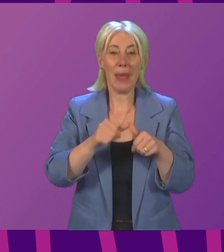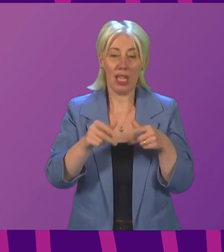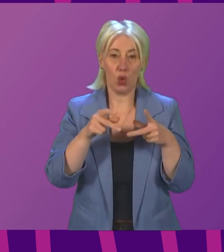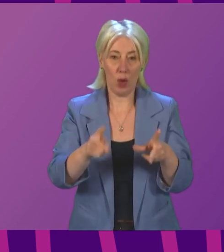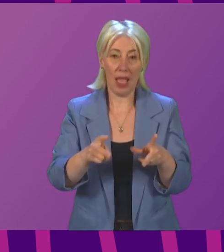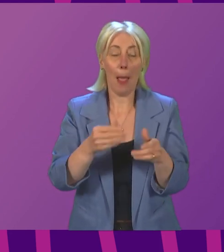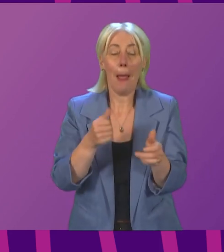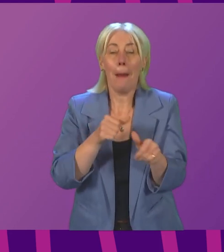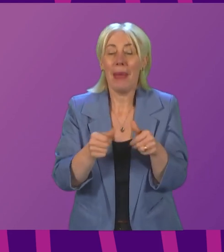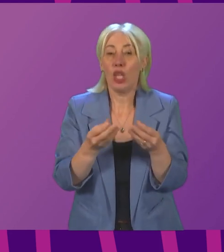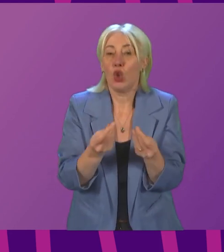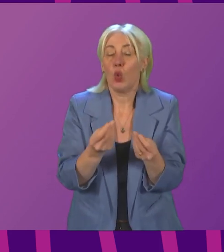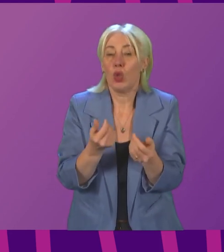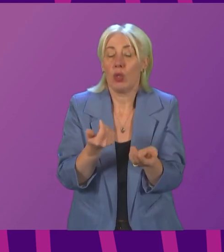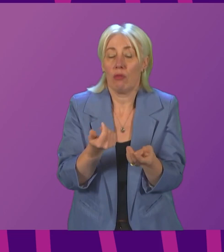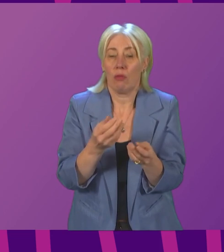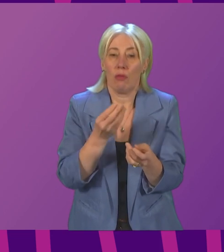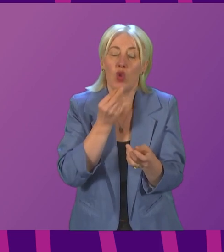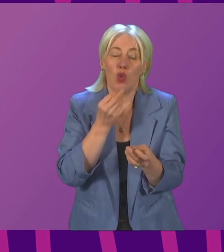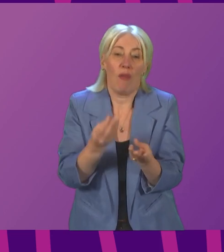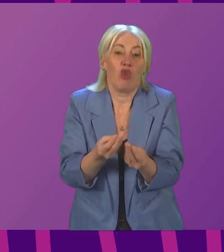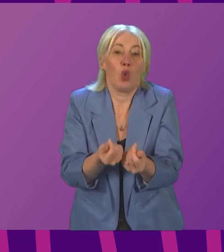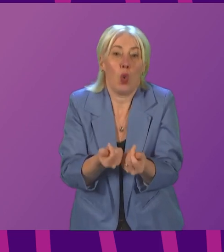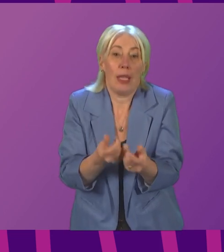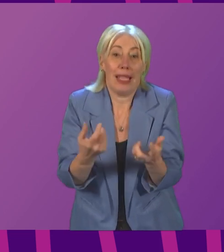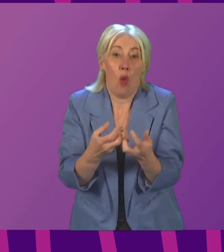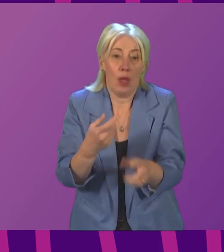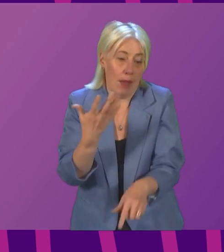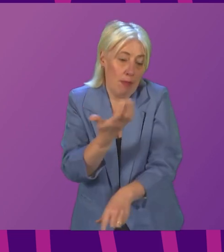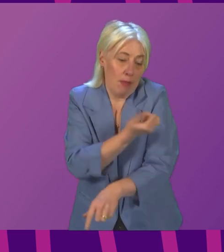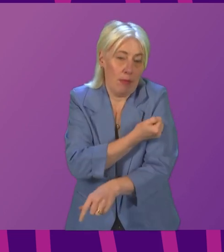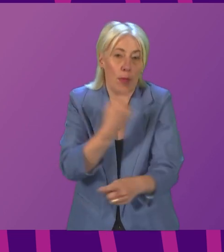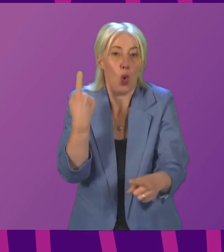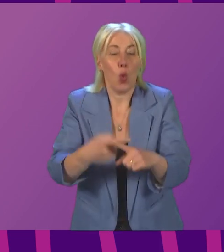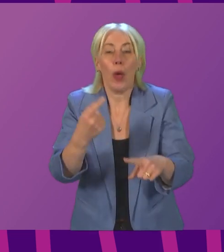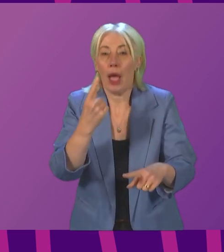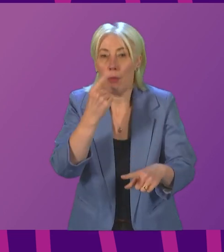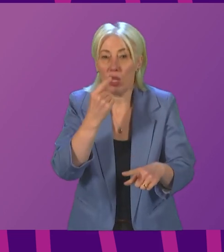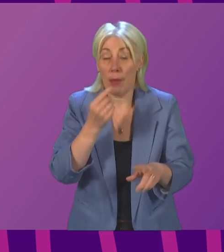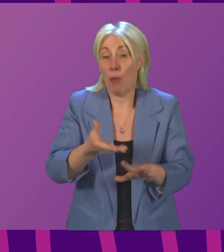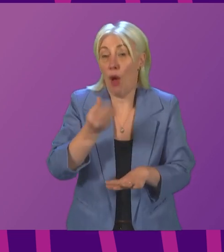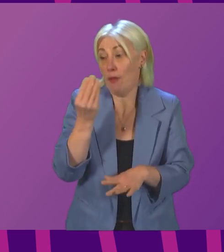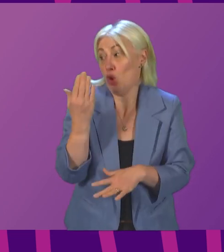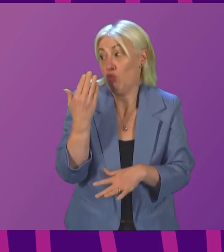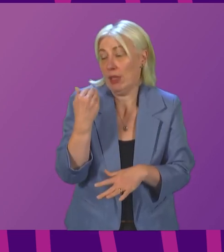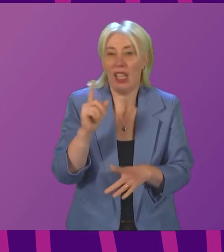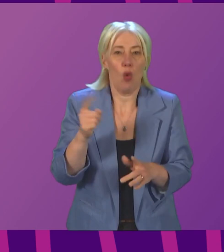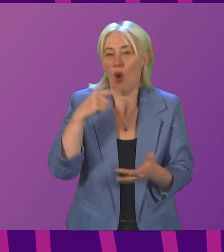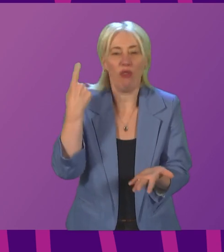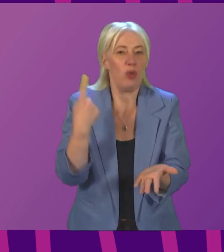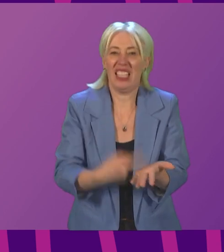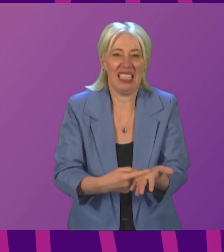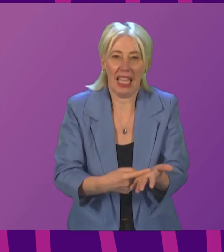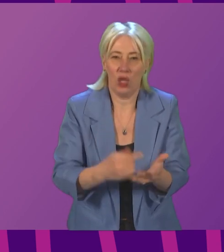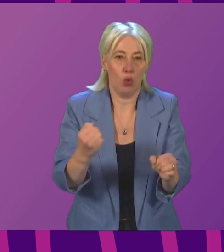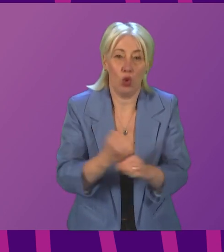use of resources and vaccinates people as quickly as possible. One of the things I've learned in recent weeks is that whatever we decide to do, Douglas